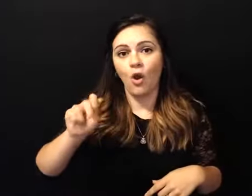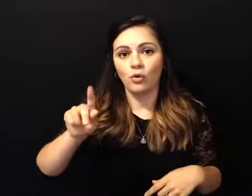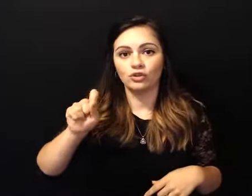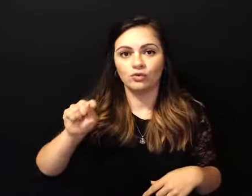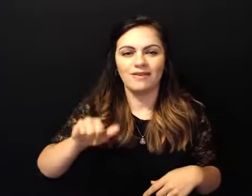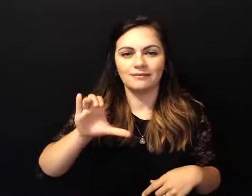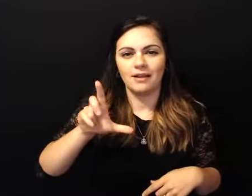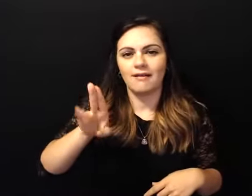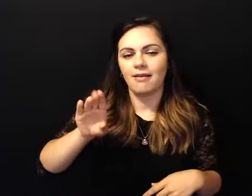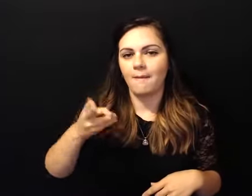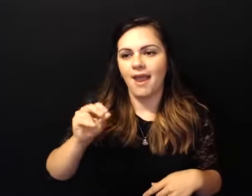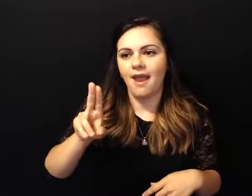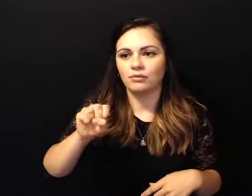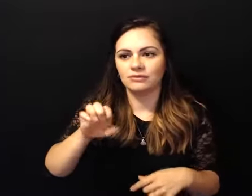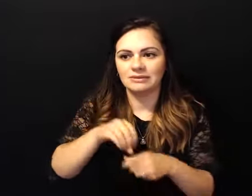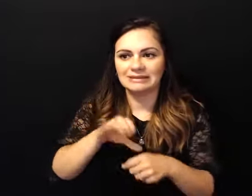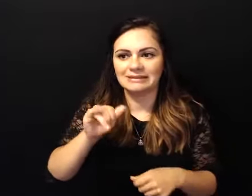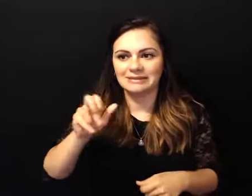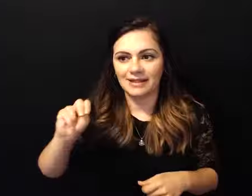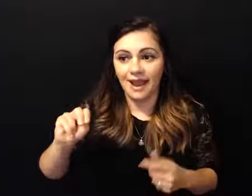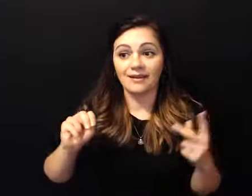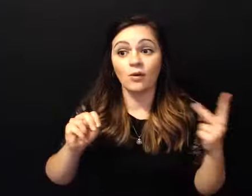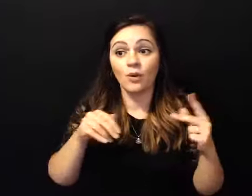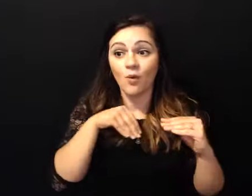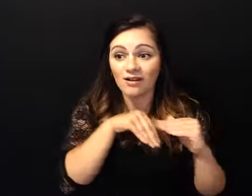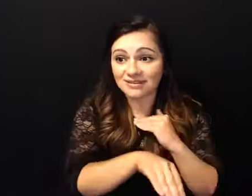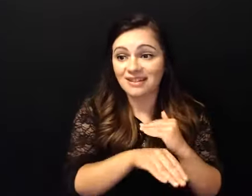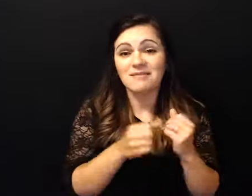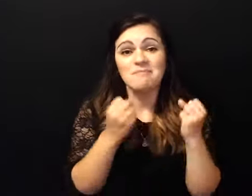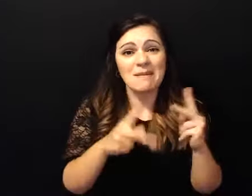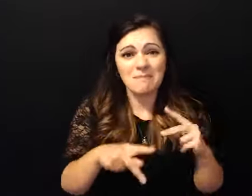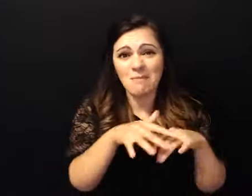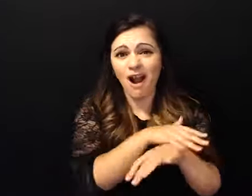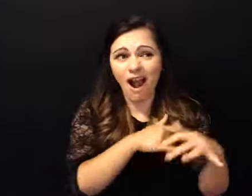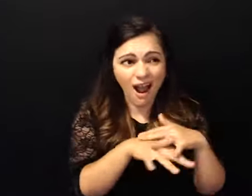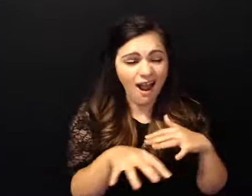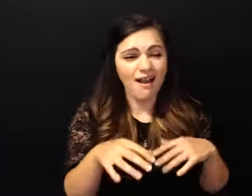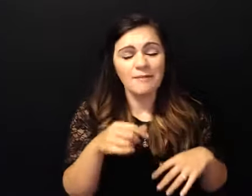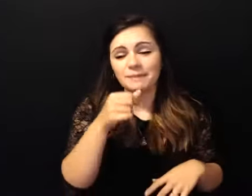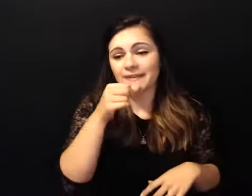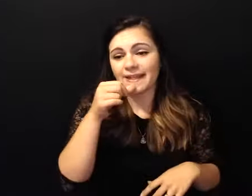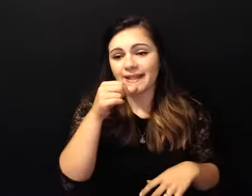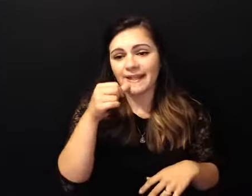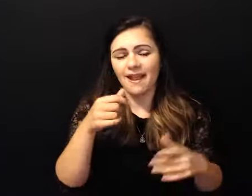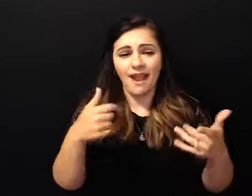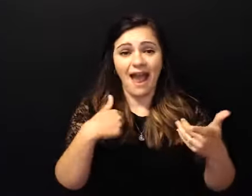and uh it was crowded and i sat behind uh like a column if you will um